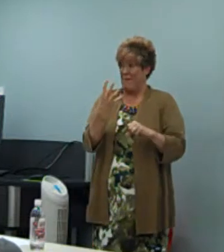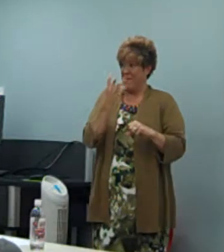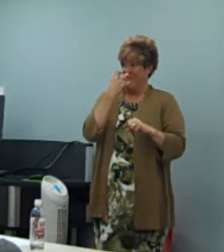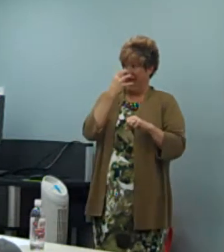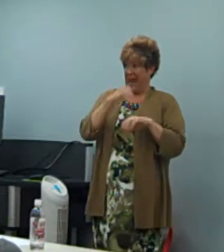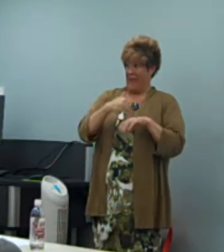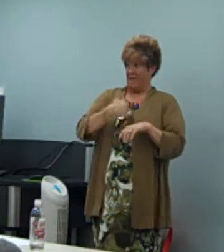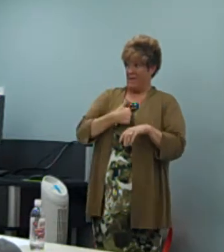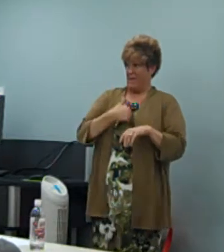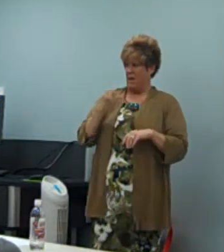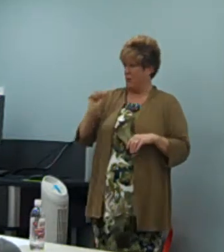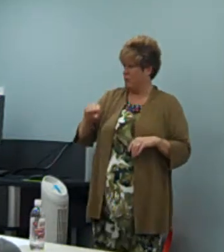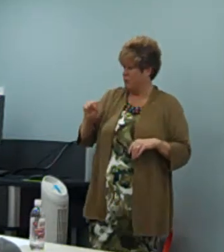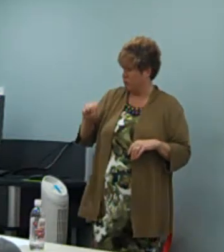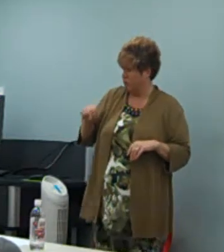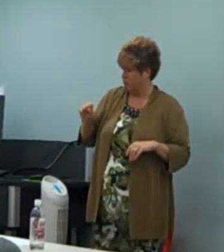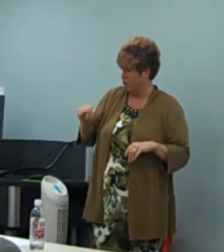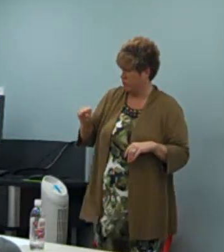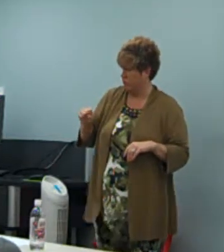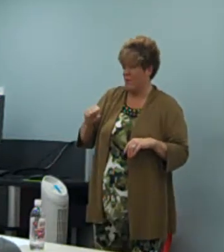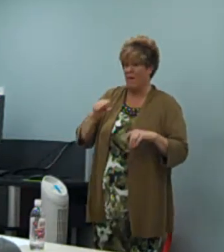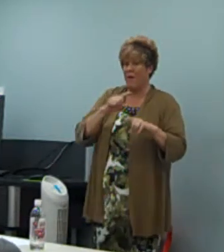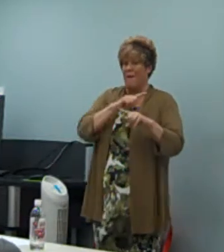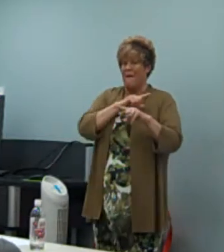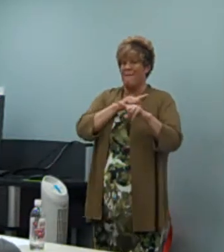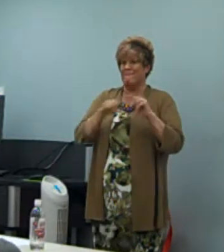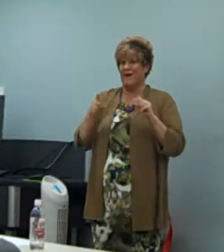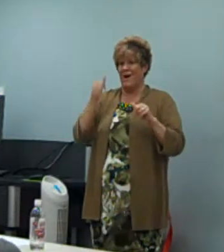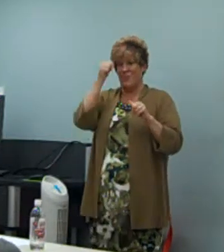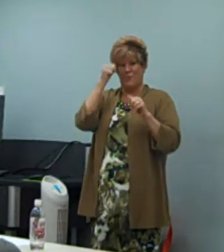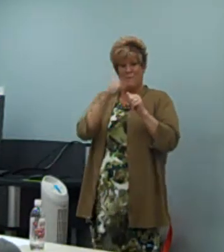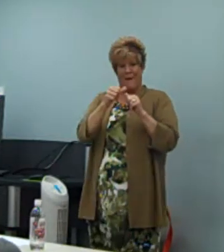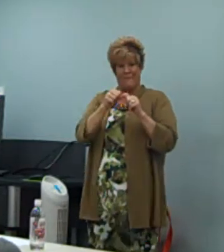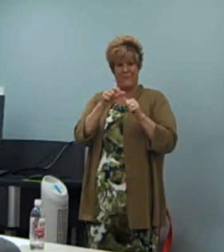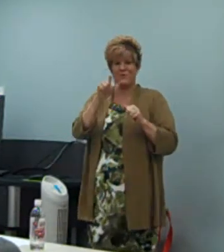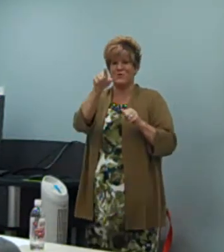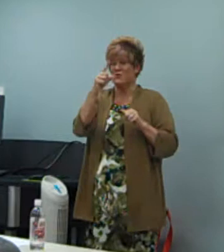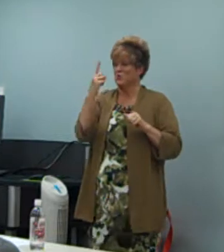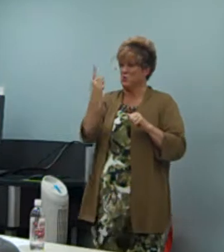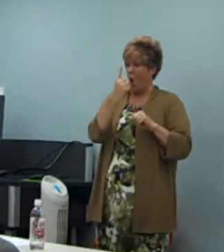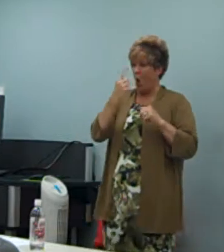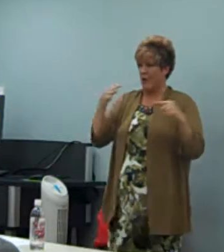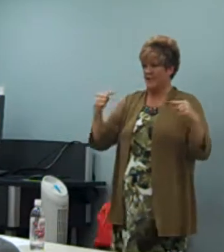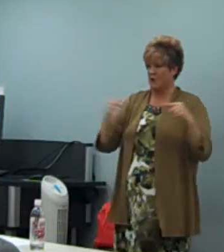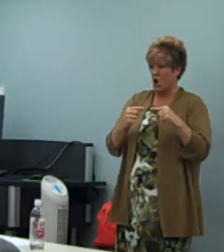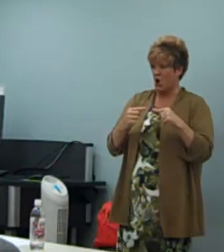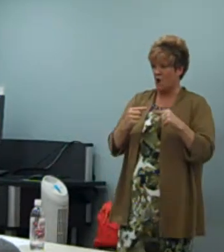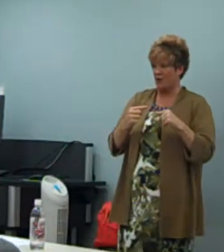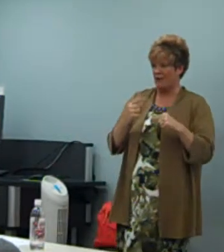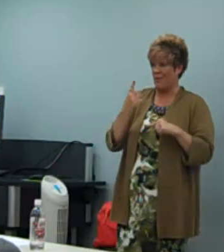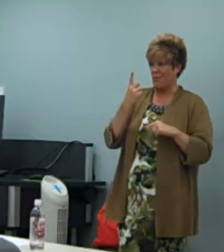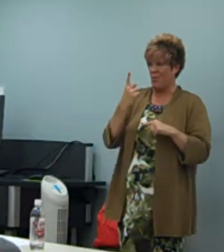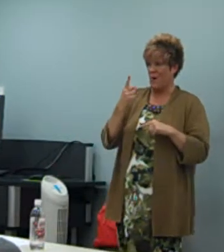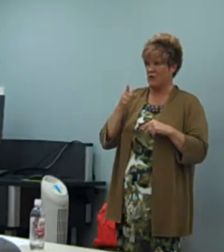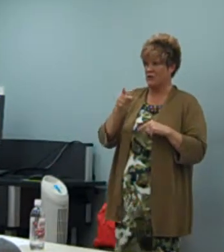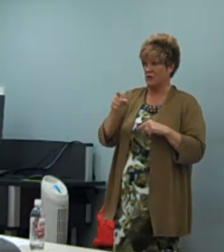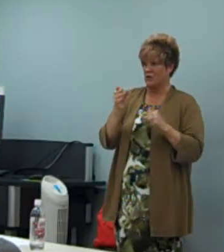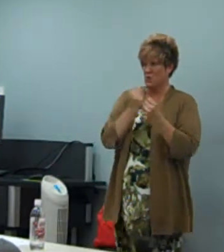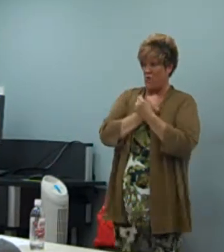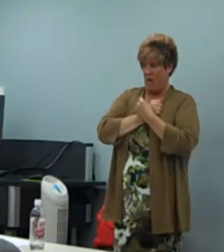why are, why is the consumer feeling the emotions that they're feeling, angry or sad? Is it you, the interpreter, or is it